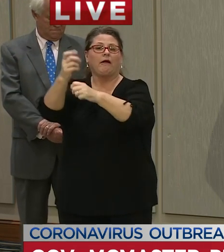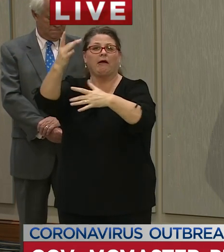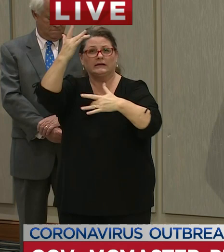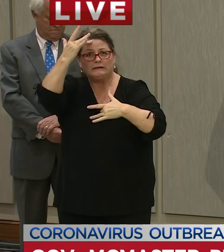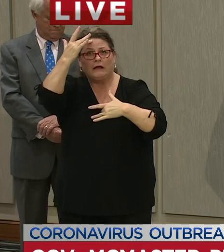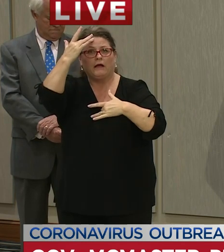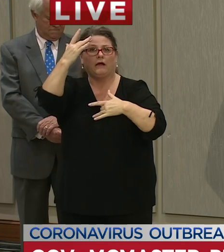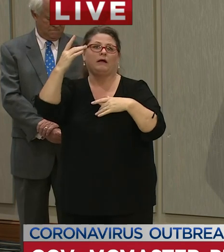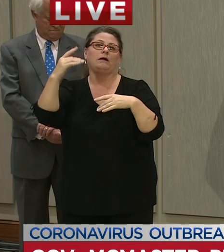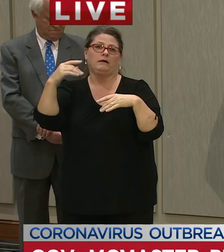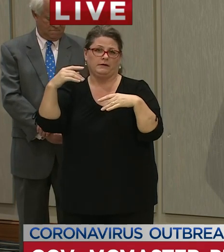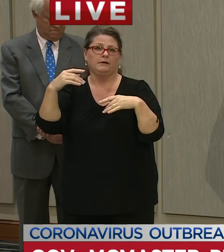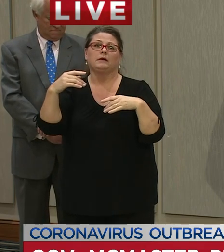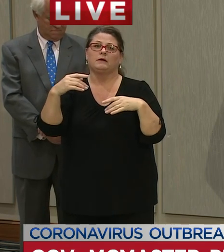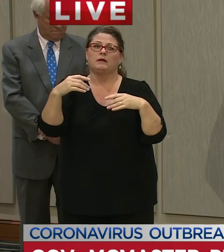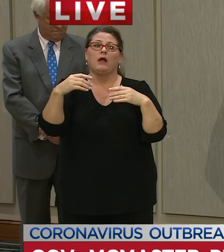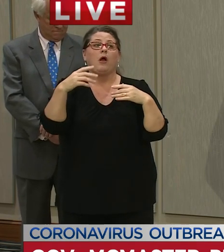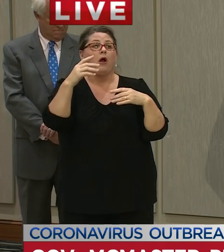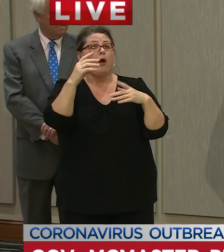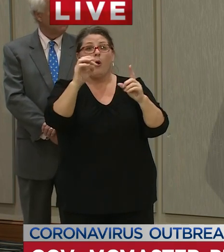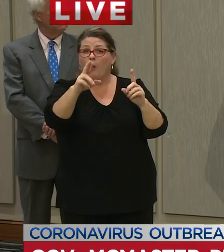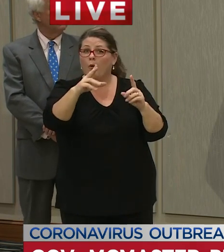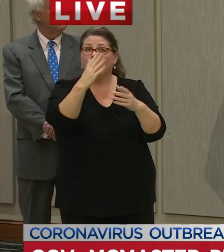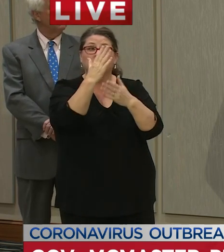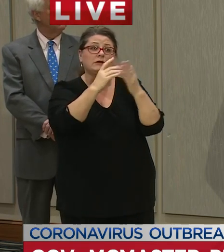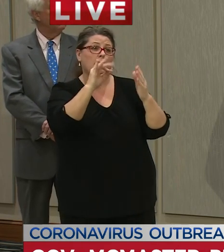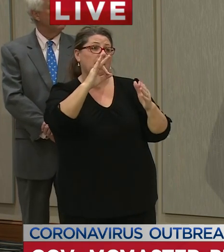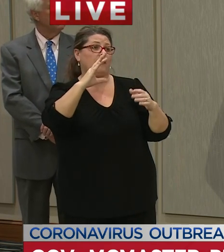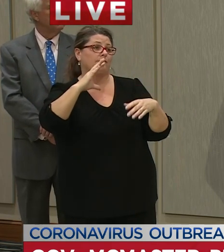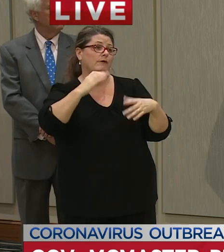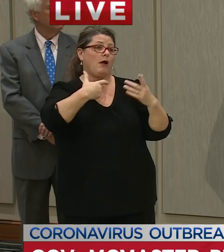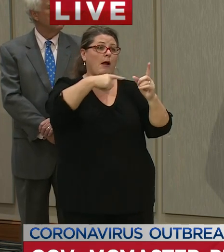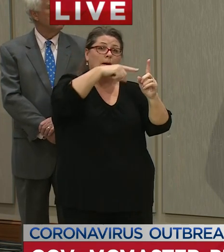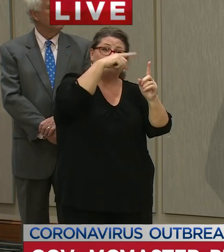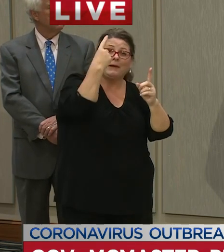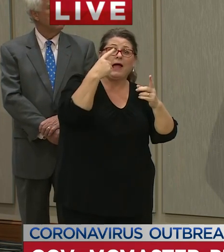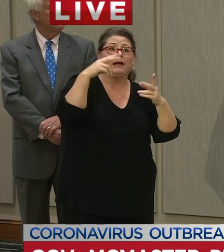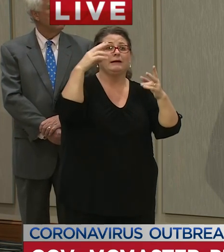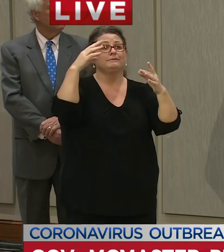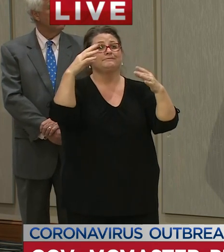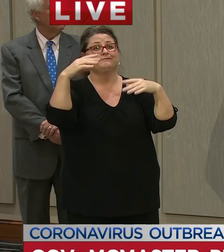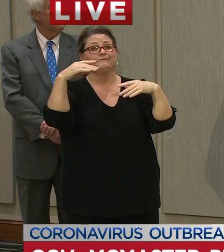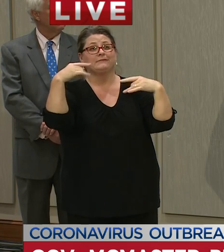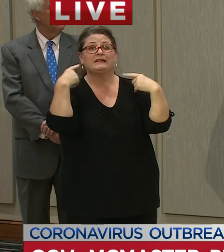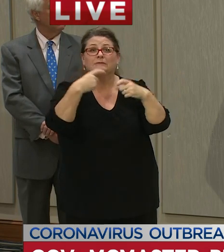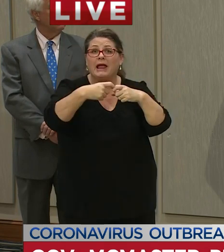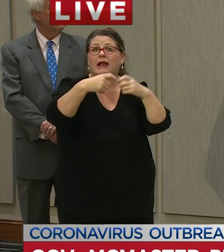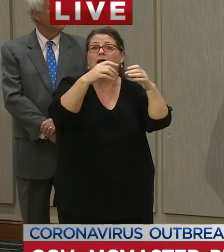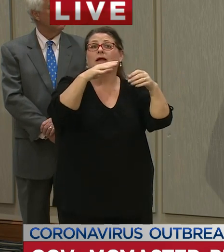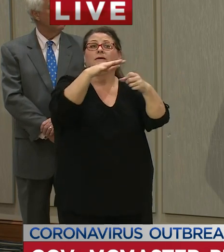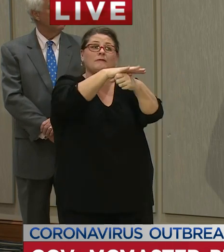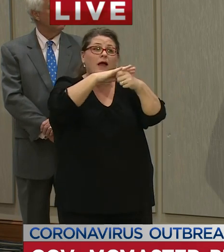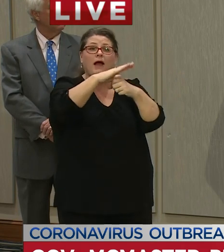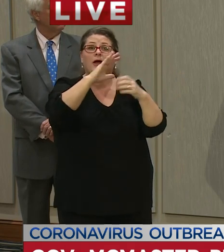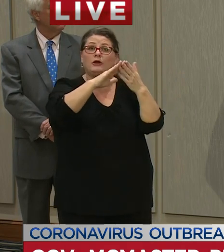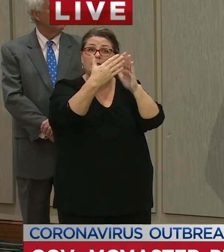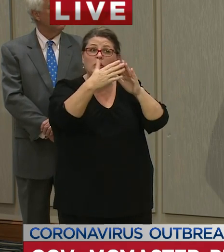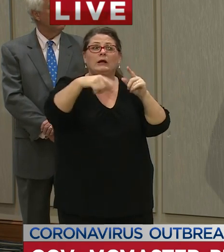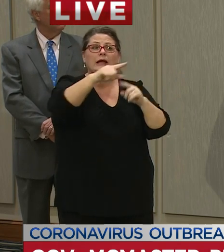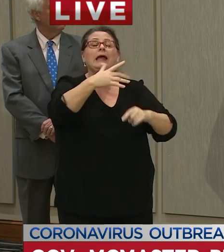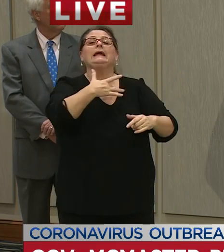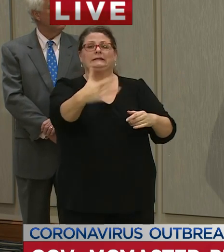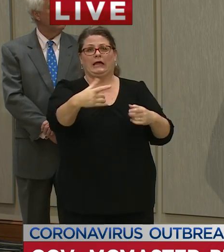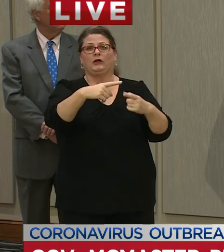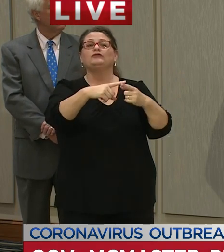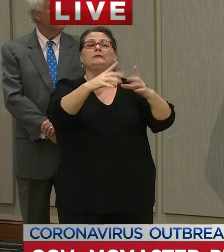including a number of our minority communities so we're we're going to be testing all over South Carolina and you'll be